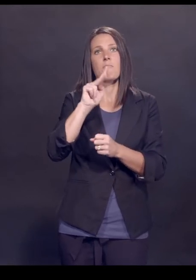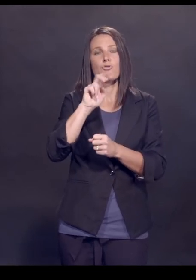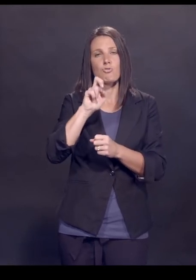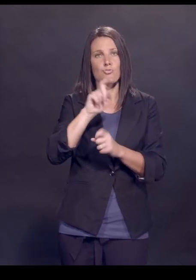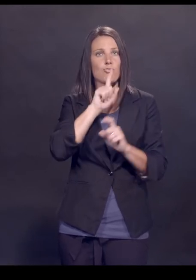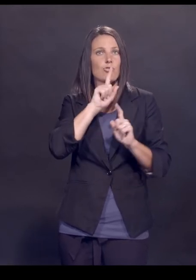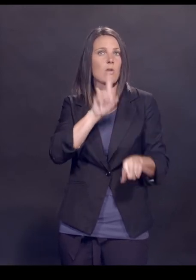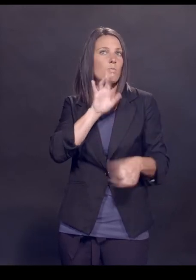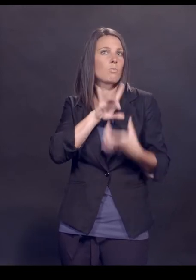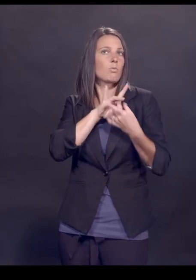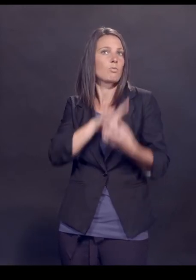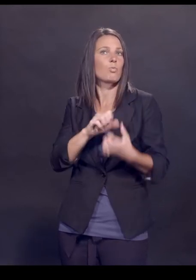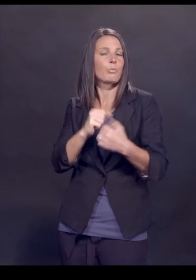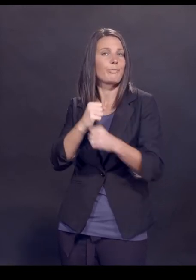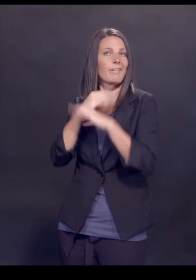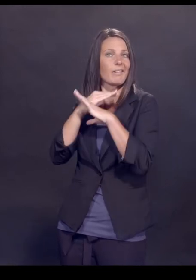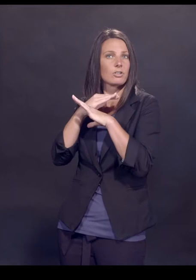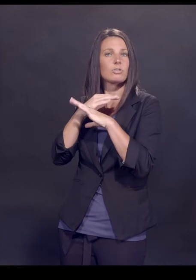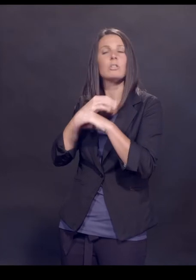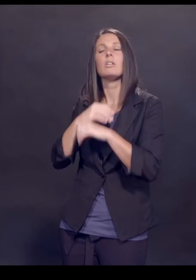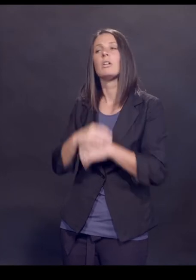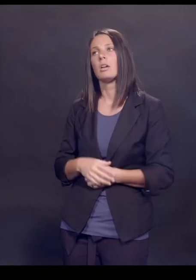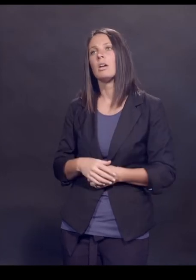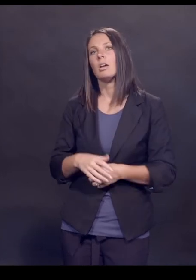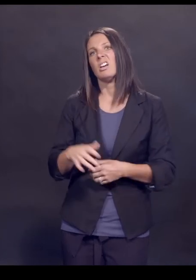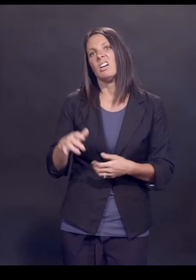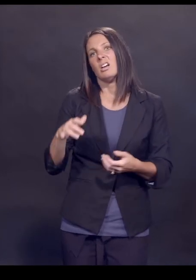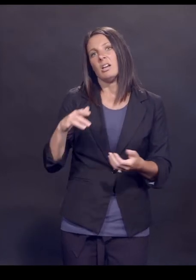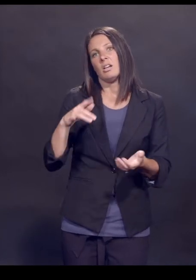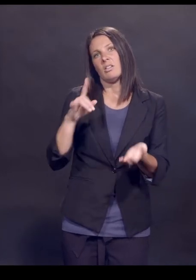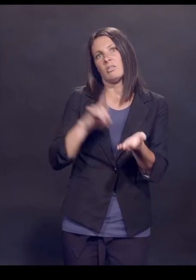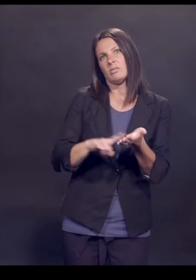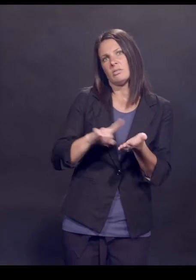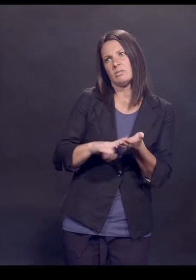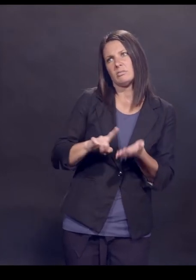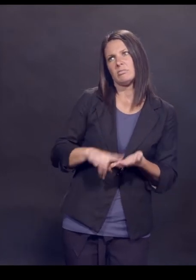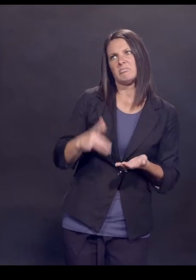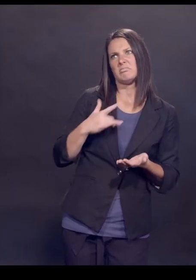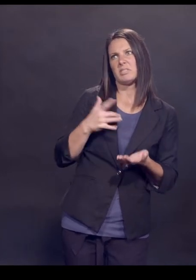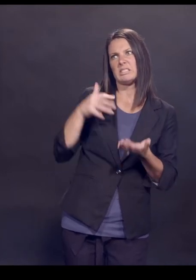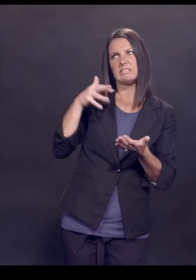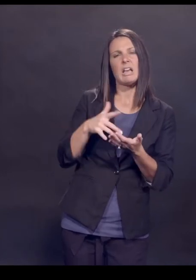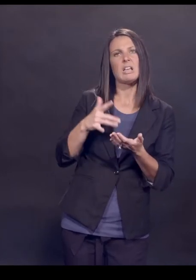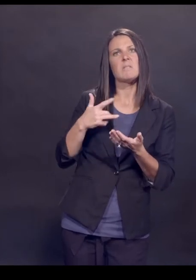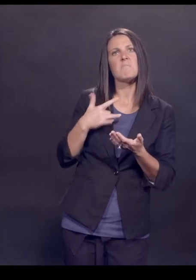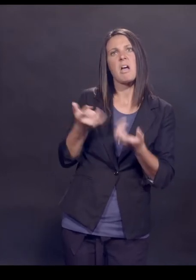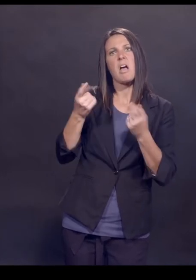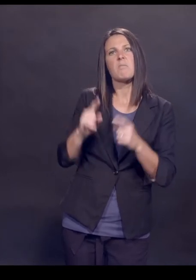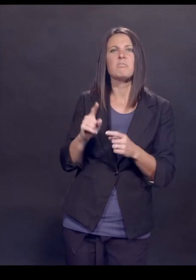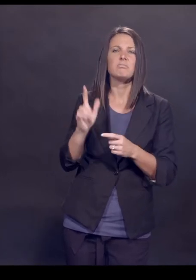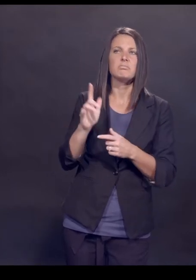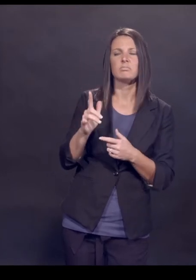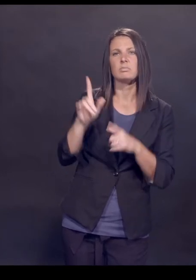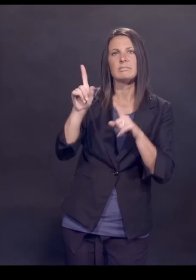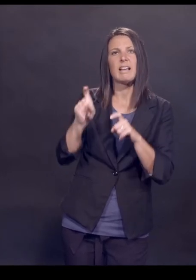with protection? Usually those studies involve about 100 people, typically. That was done here. So that wasn't different.